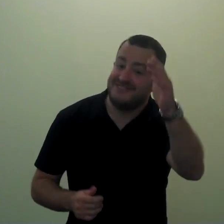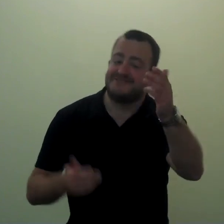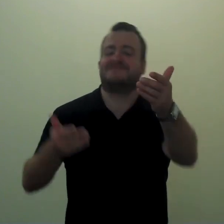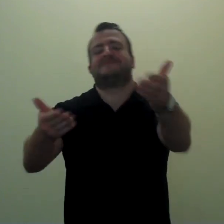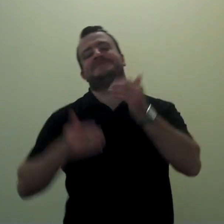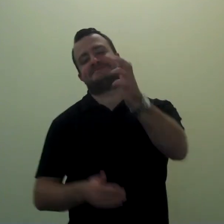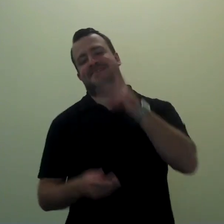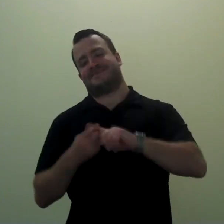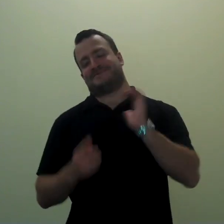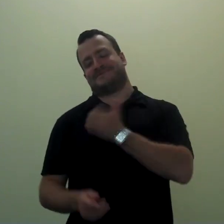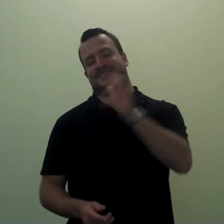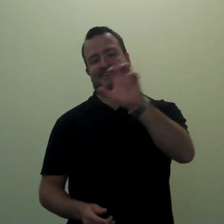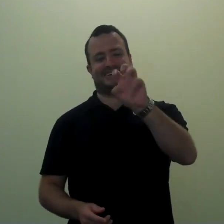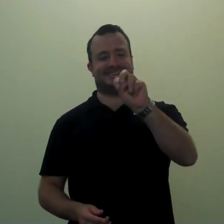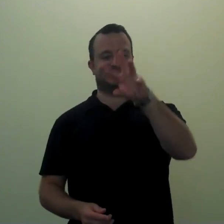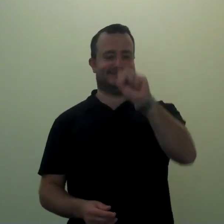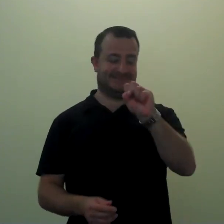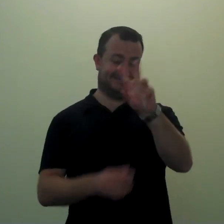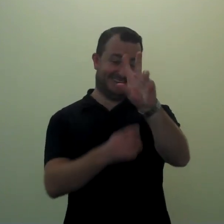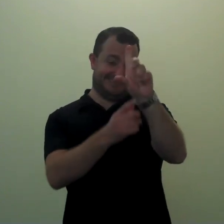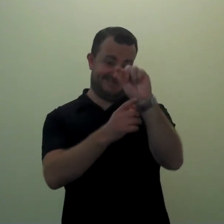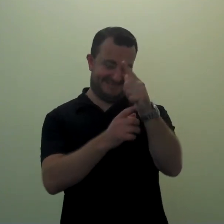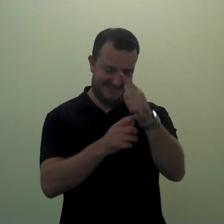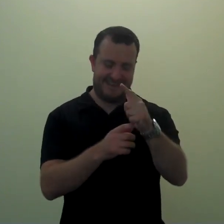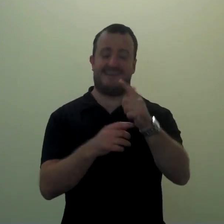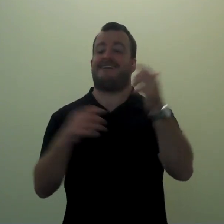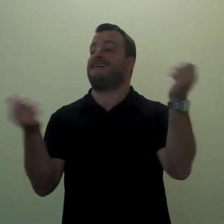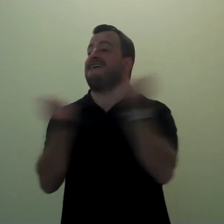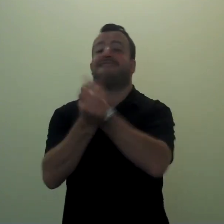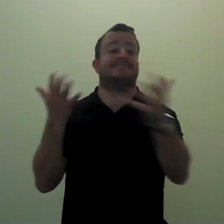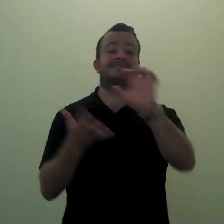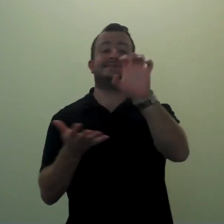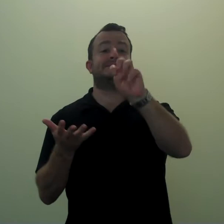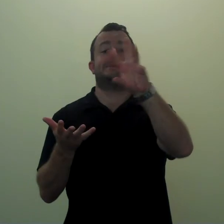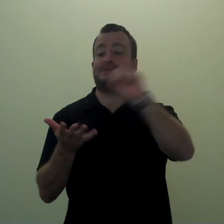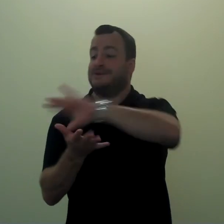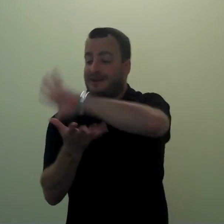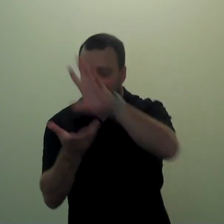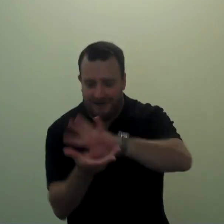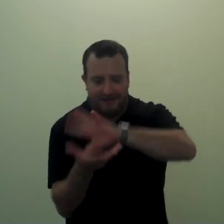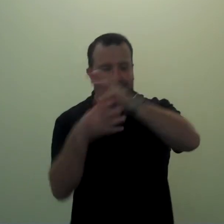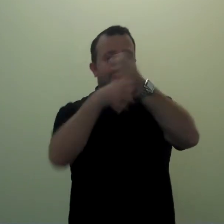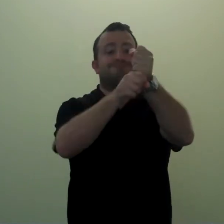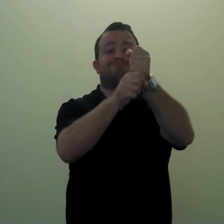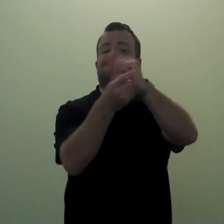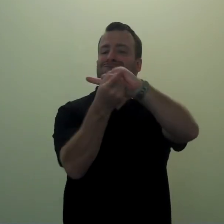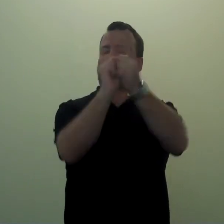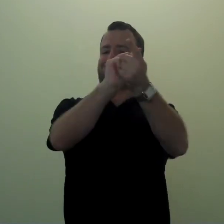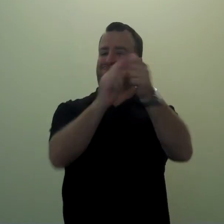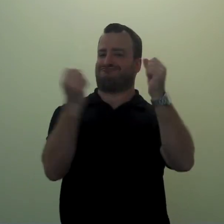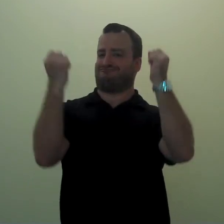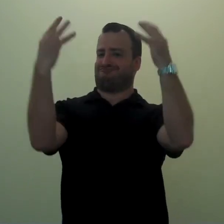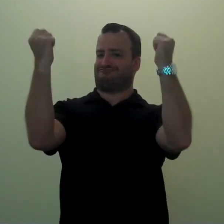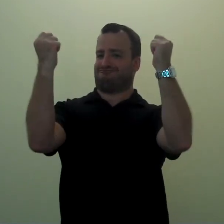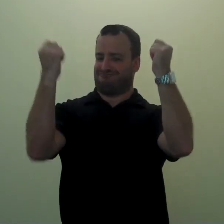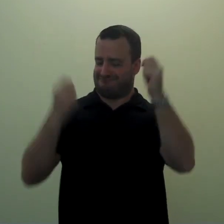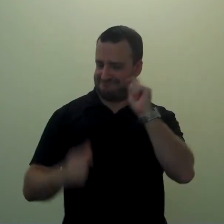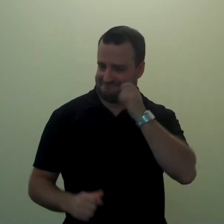Hello, and welcome back to our E-News V-Log, where we recap everything written out in the E-News email